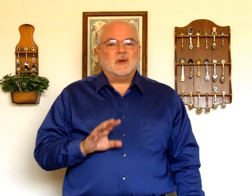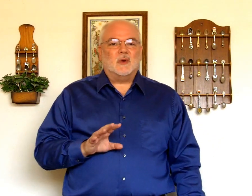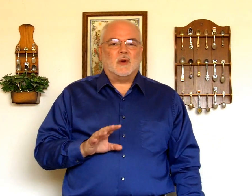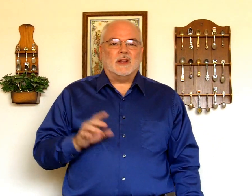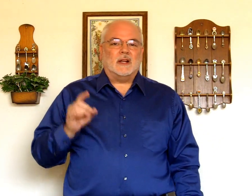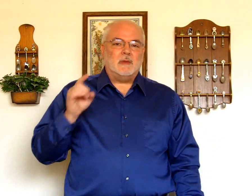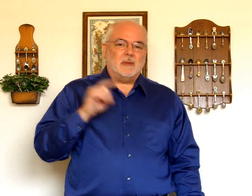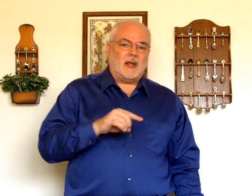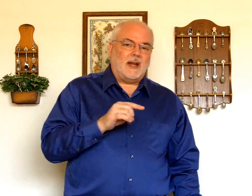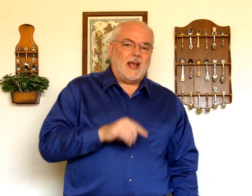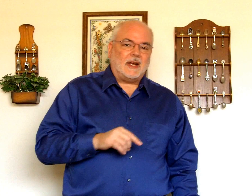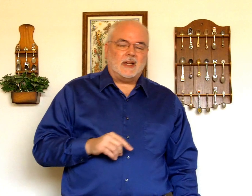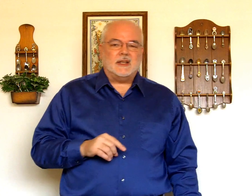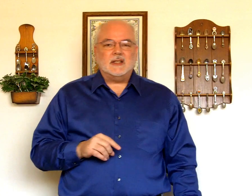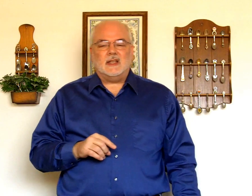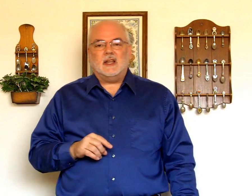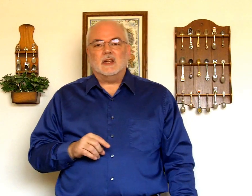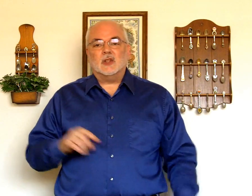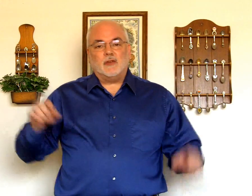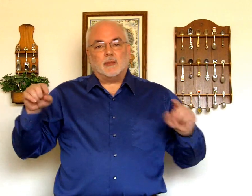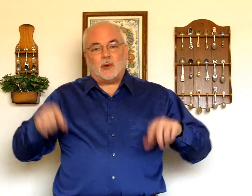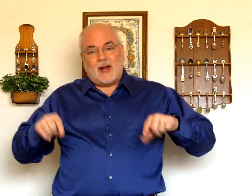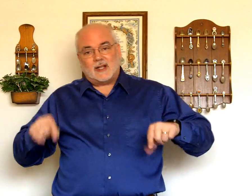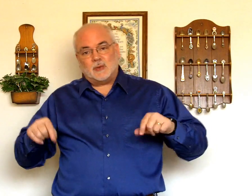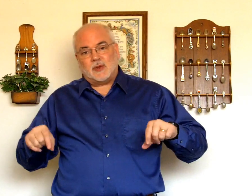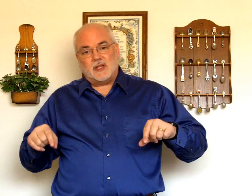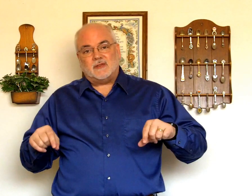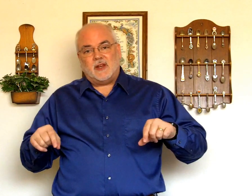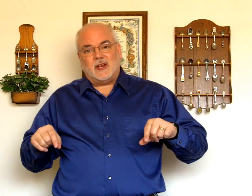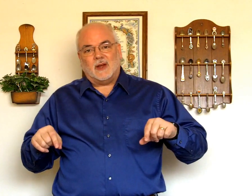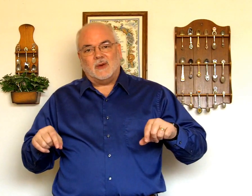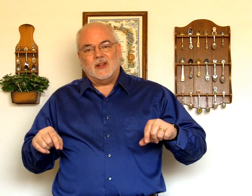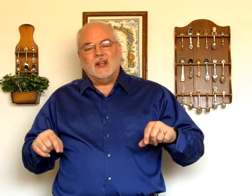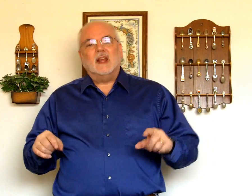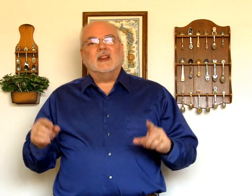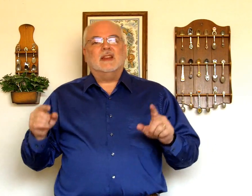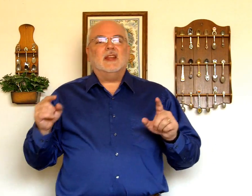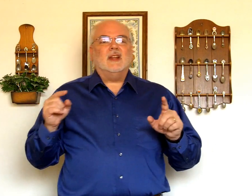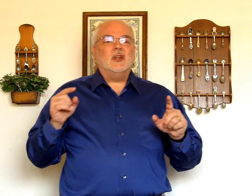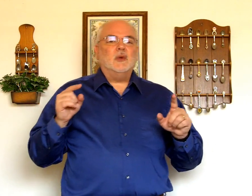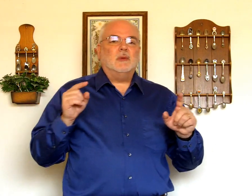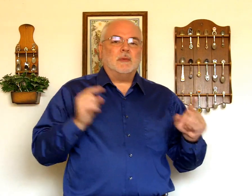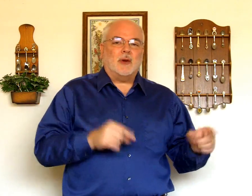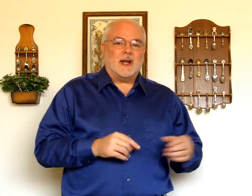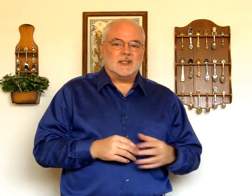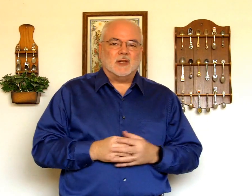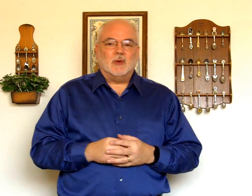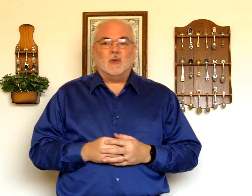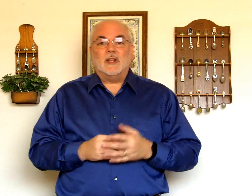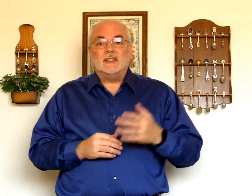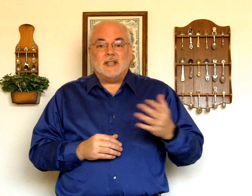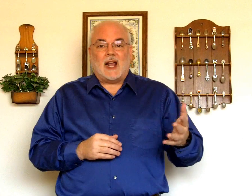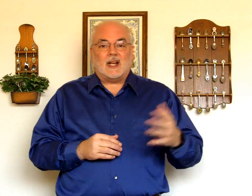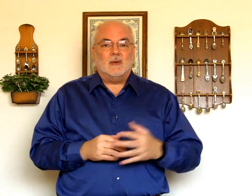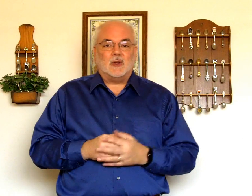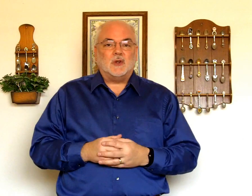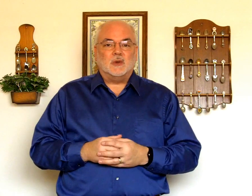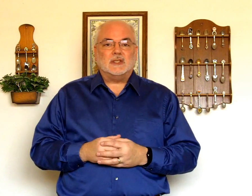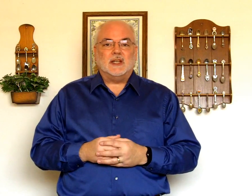recording that will be played at LTC so if you practice with this video then you will be practicing with exactly what you'll see